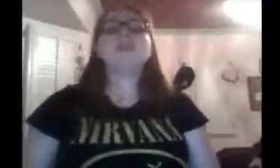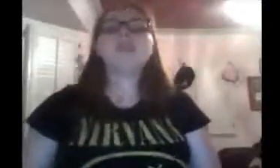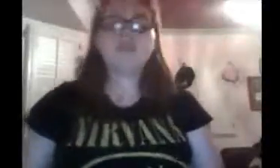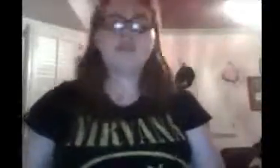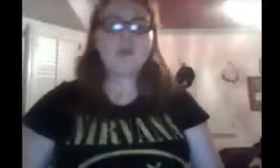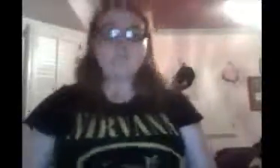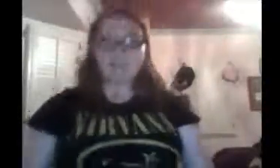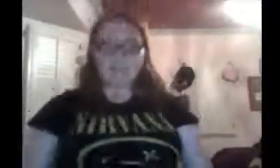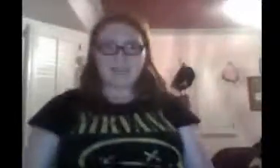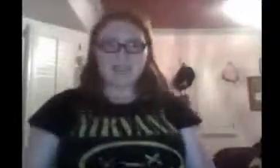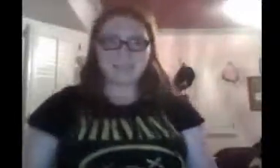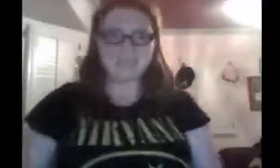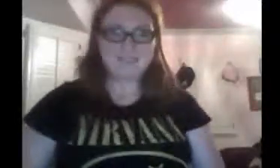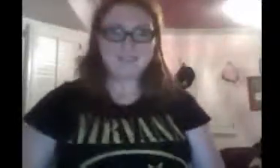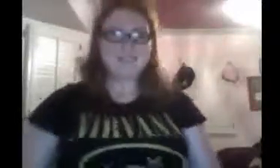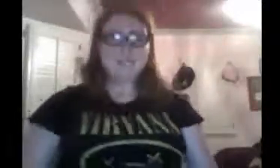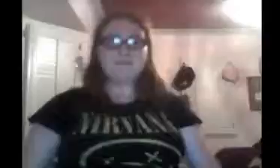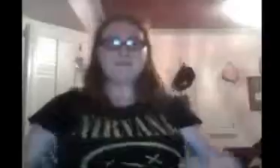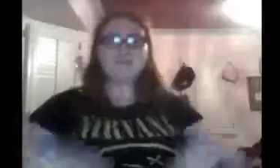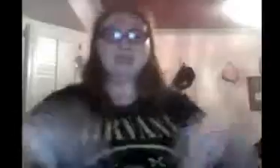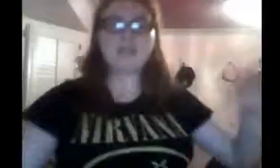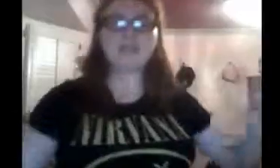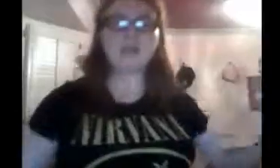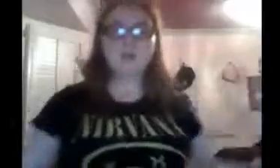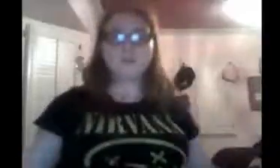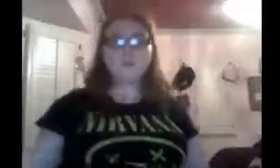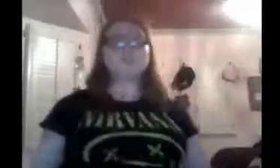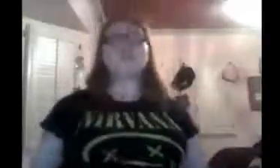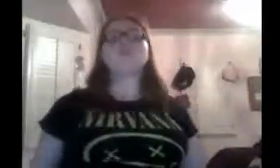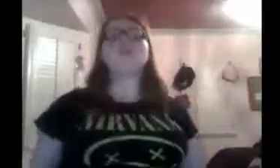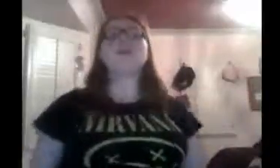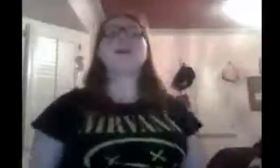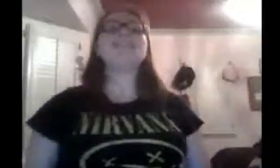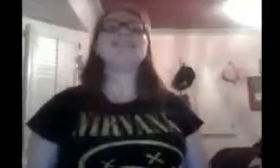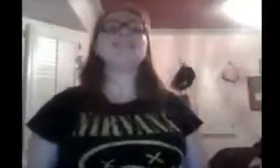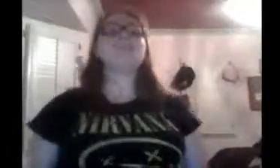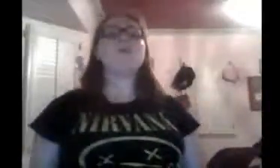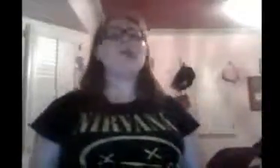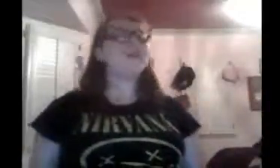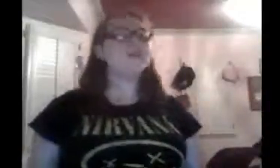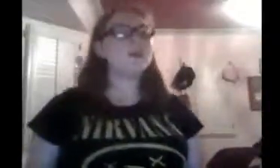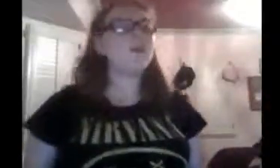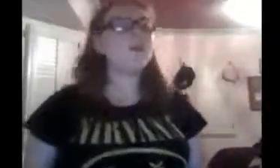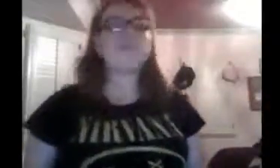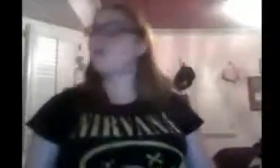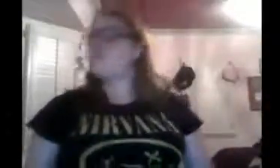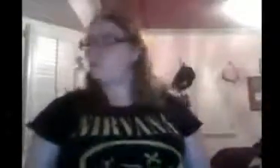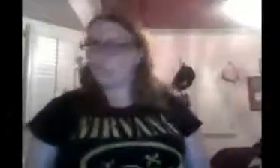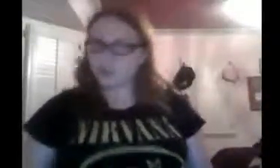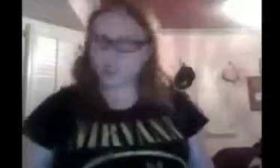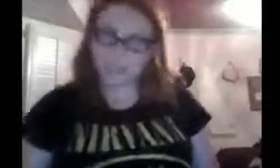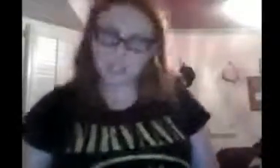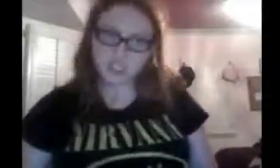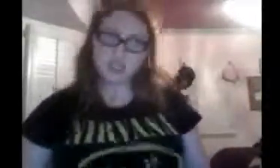Wizards of Waverly Place. Yes, I know. The show had ended a while ago. We found out who won the wizard competition.